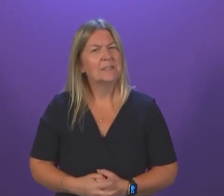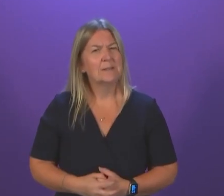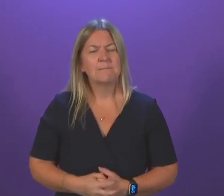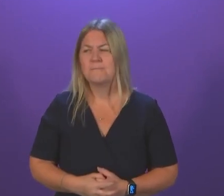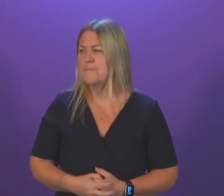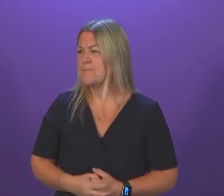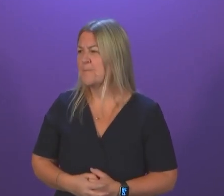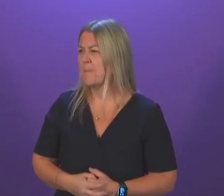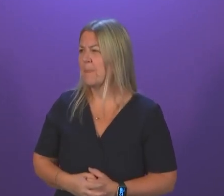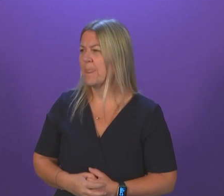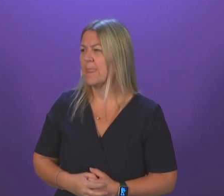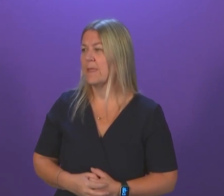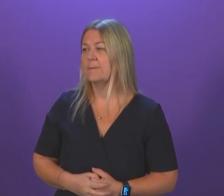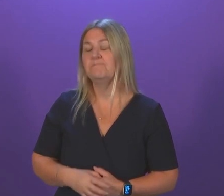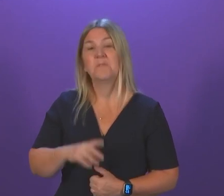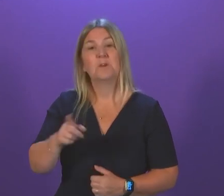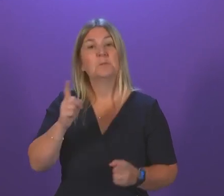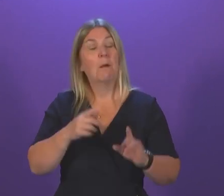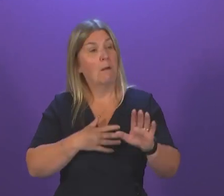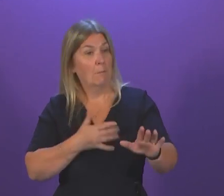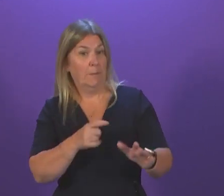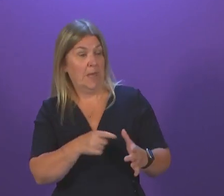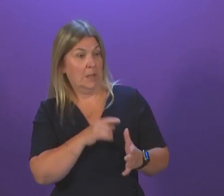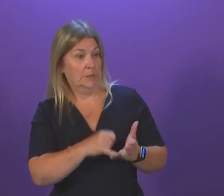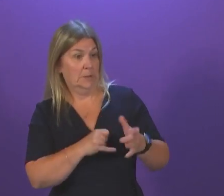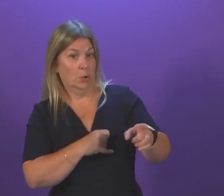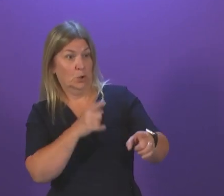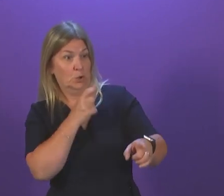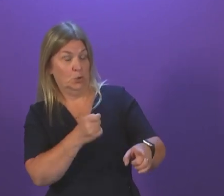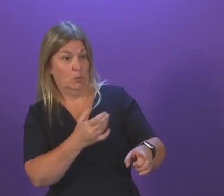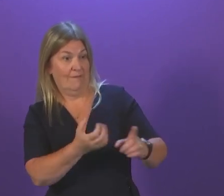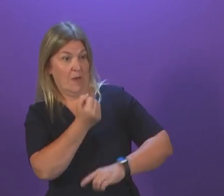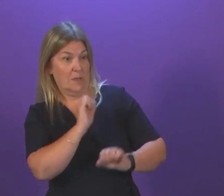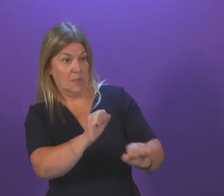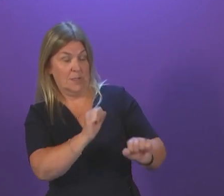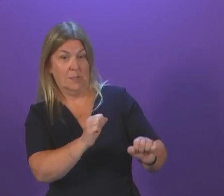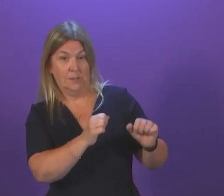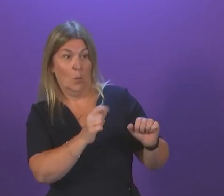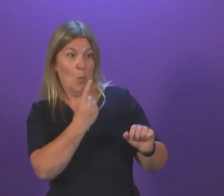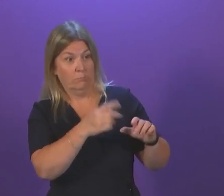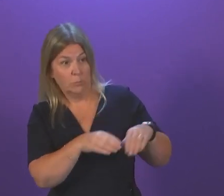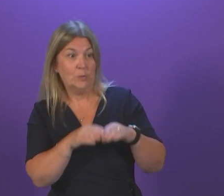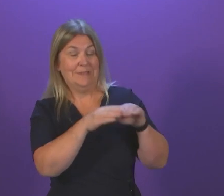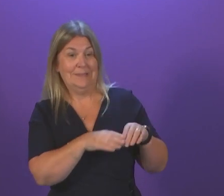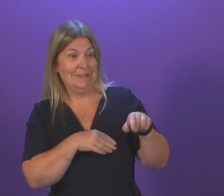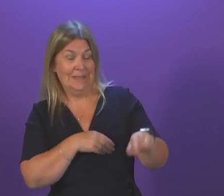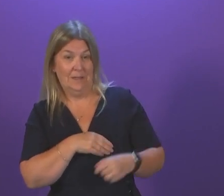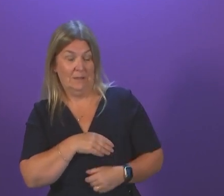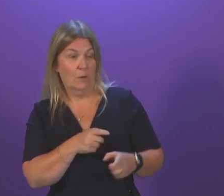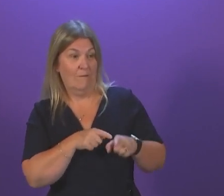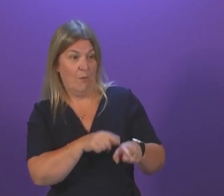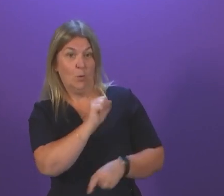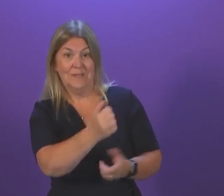maybe Anas Sarwar should raise his game and find one iota of consistency. Because had we followed Anas Sarwar's advice,